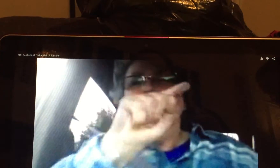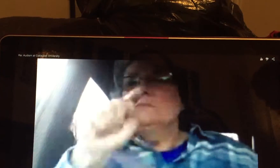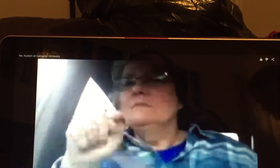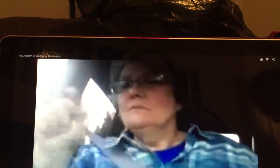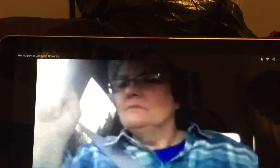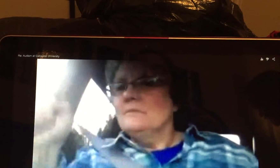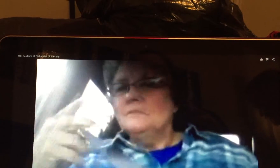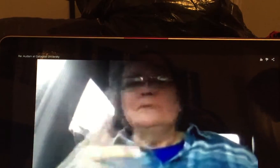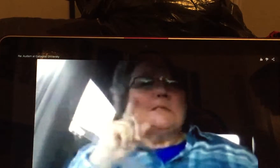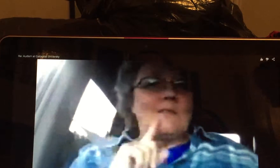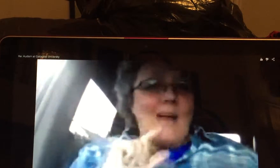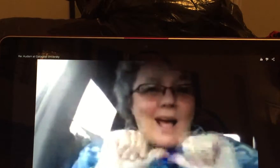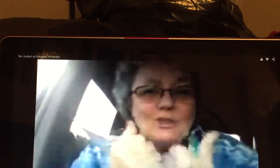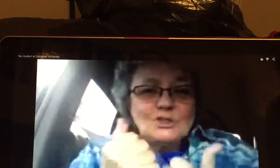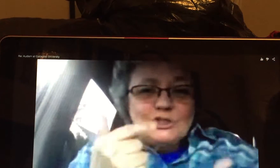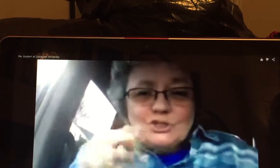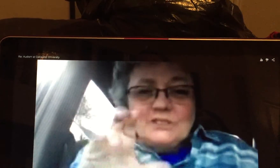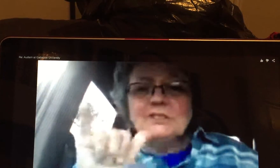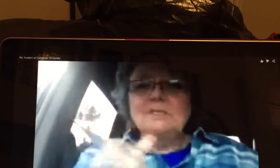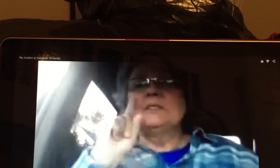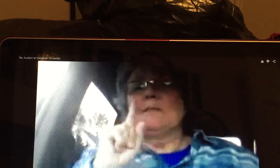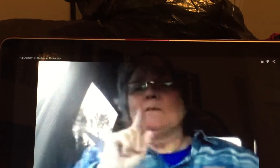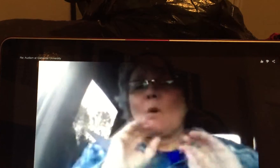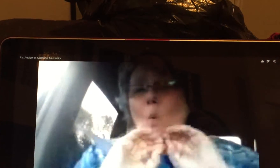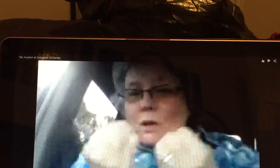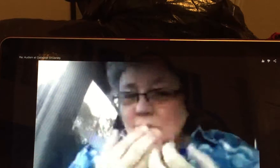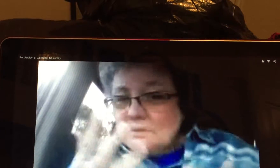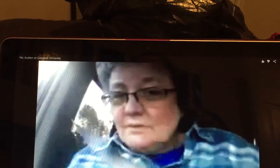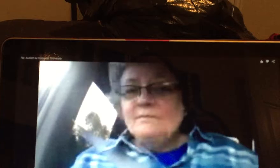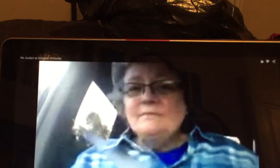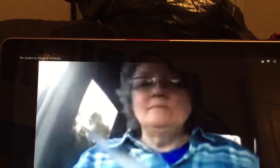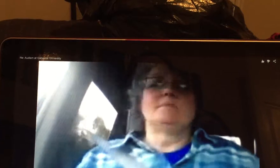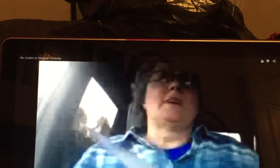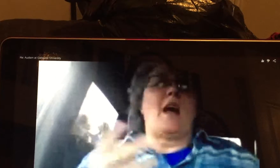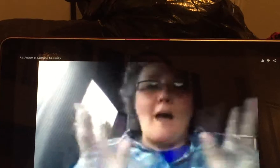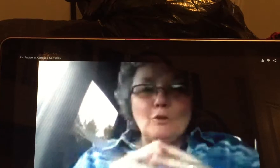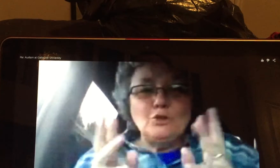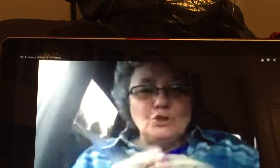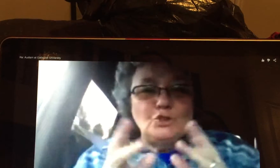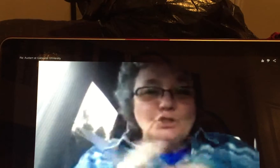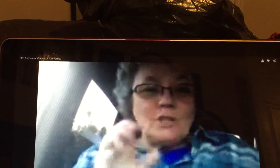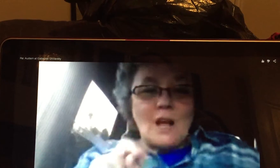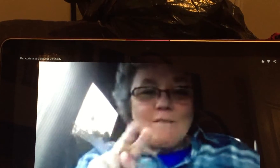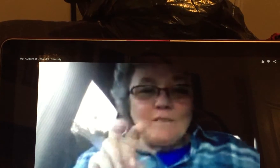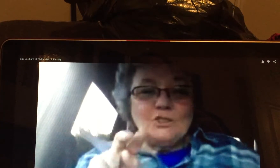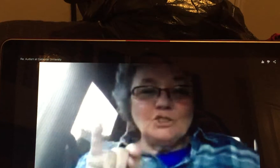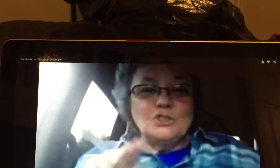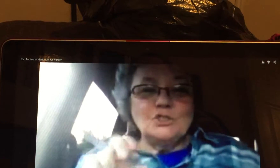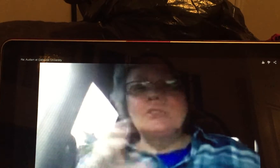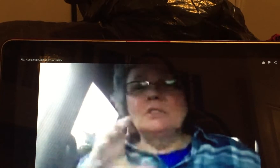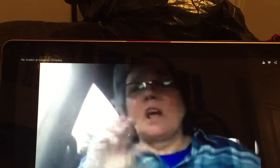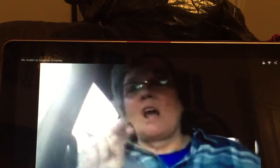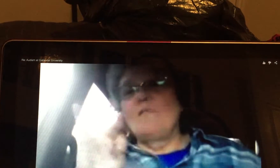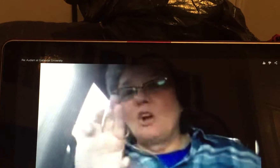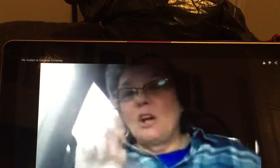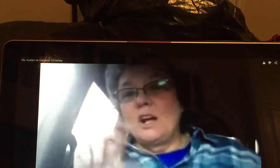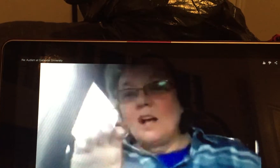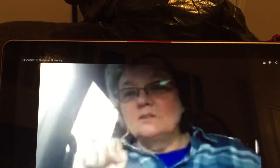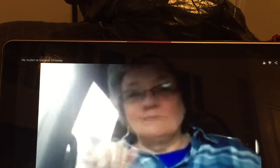there's 15 acres this one institute this deaf organization these deaf people you know deaf